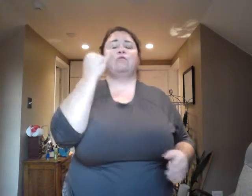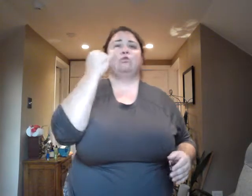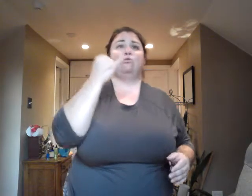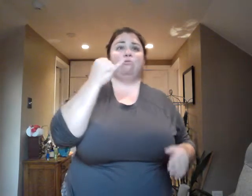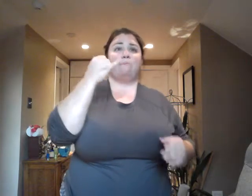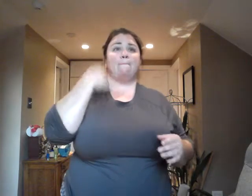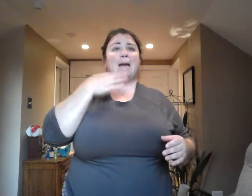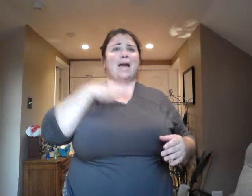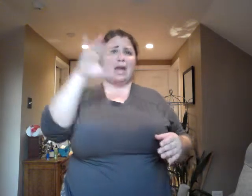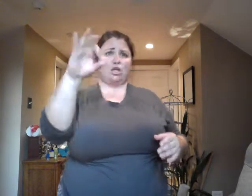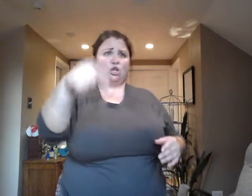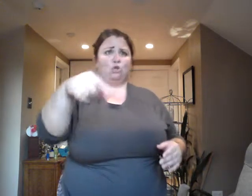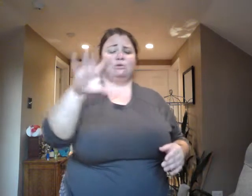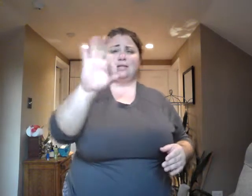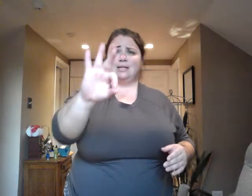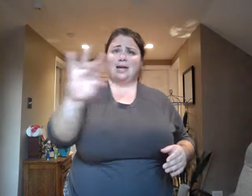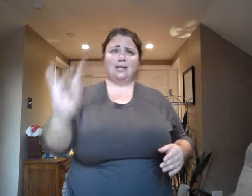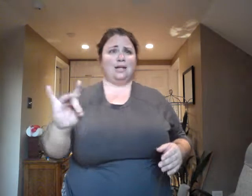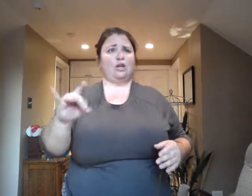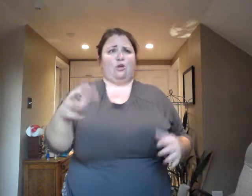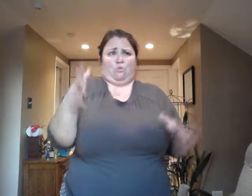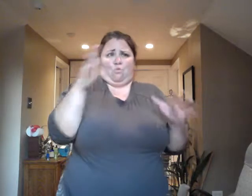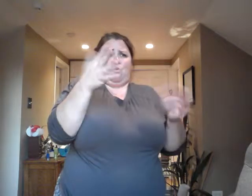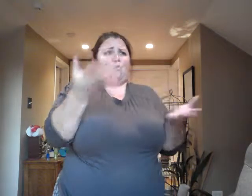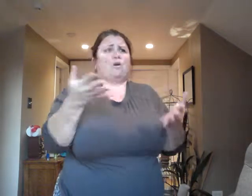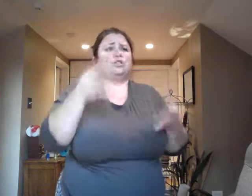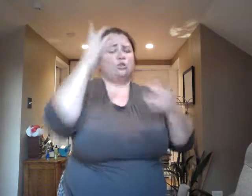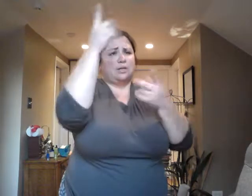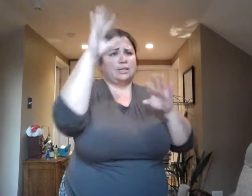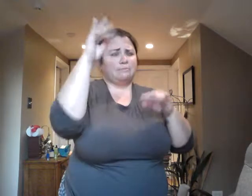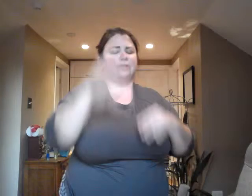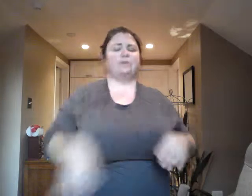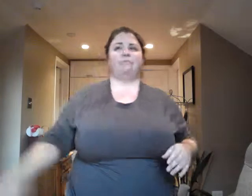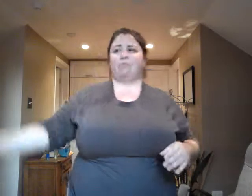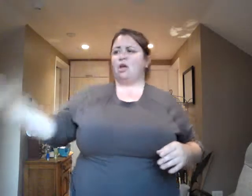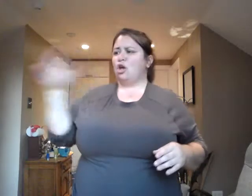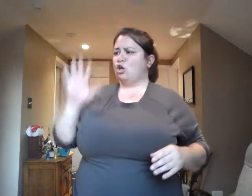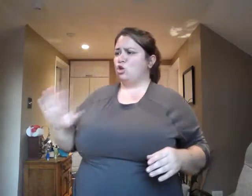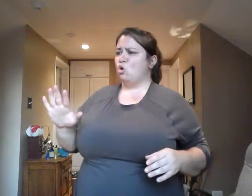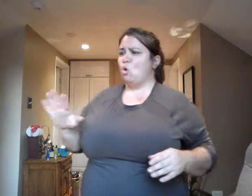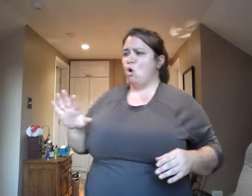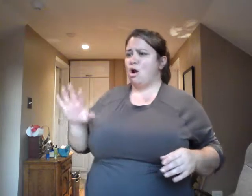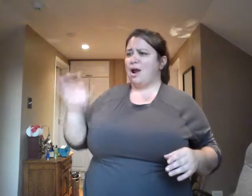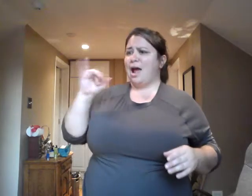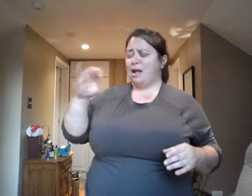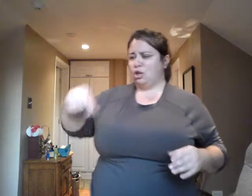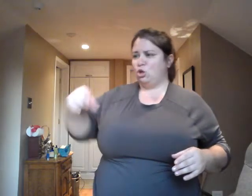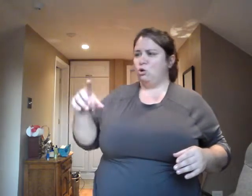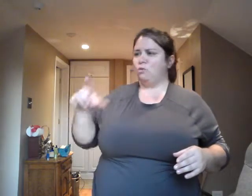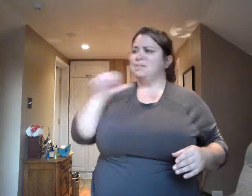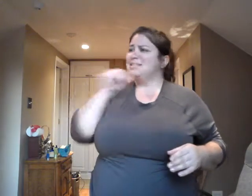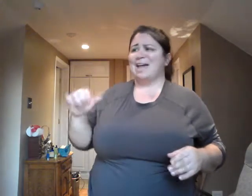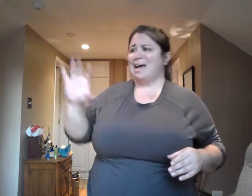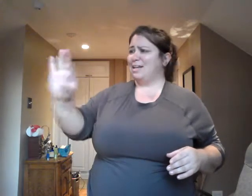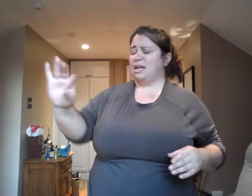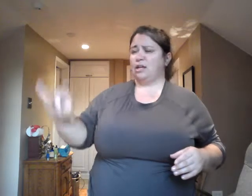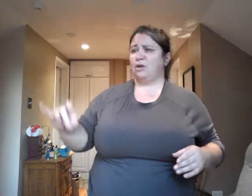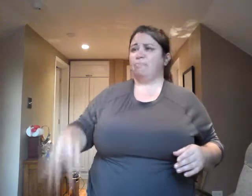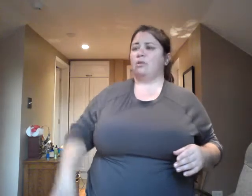man, you don't have an IQ of 98. You scored in the 98th percentile. And that means